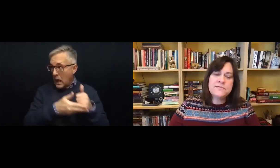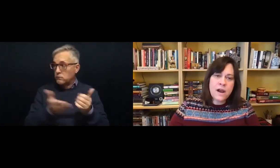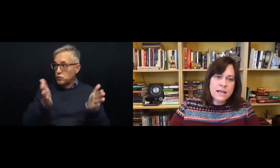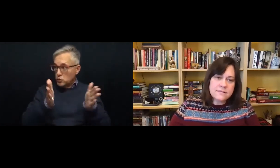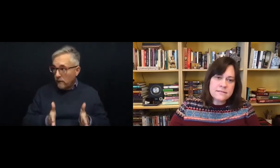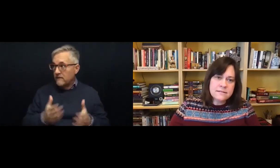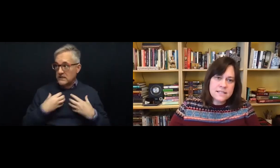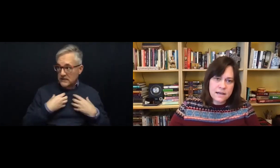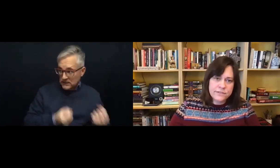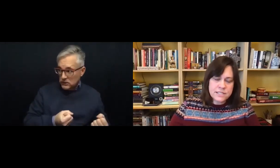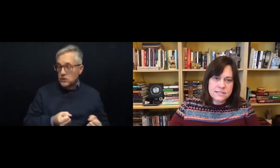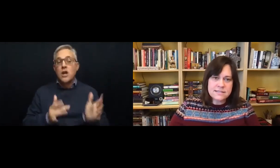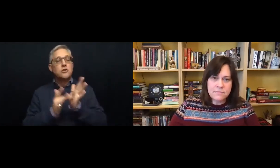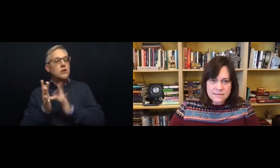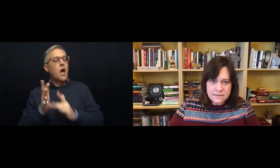friends to give Jesus a message.